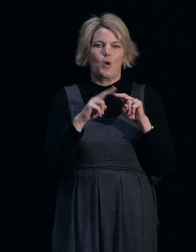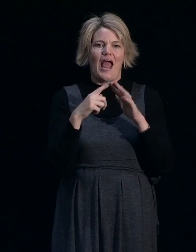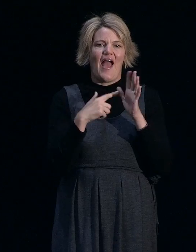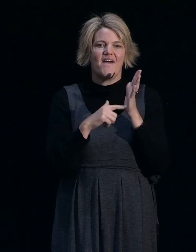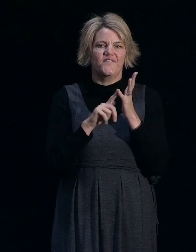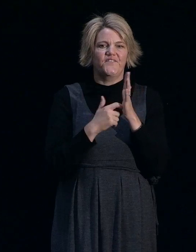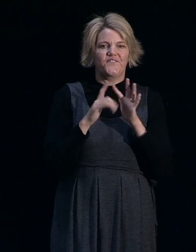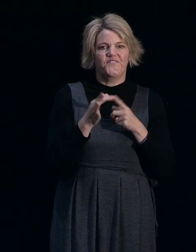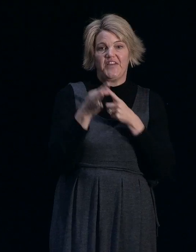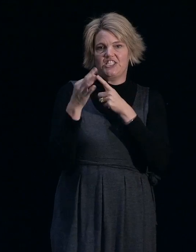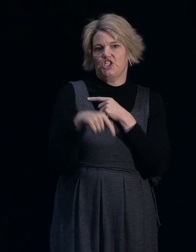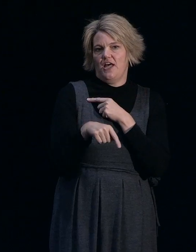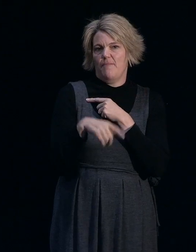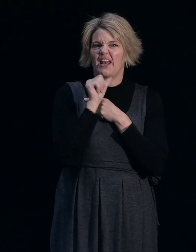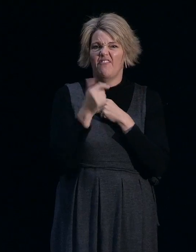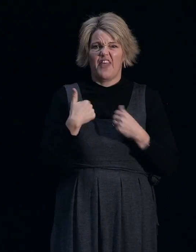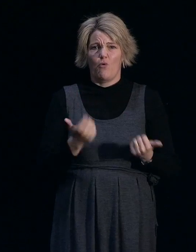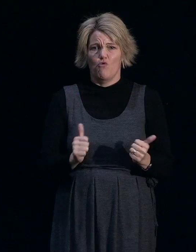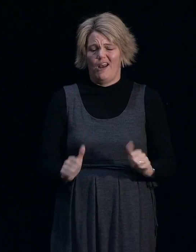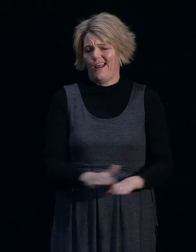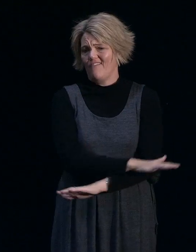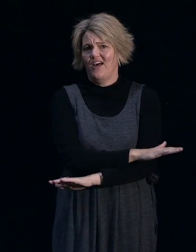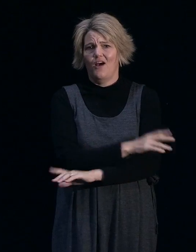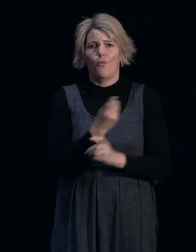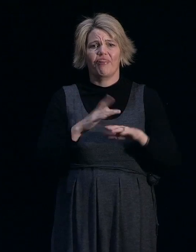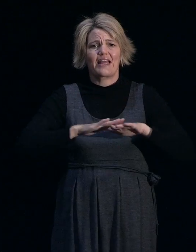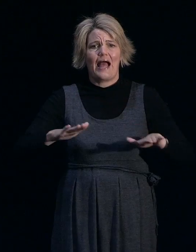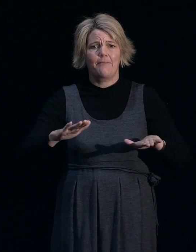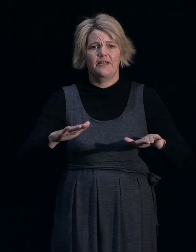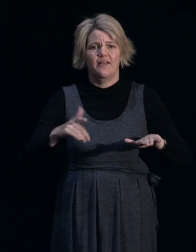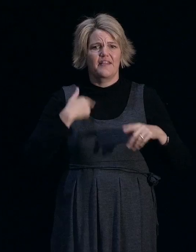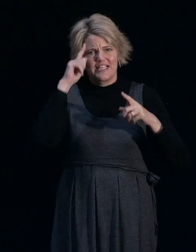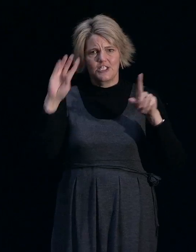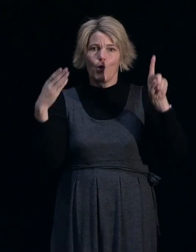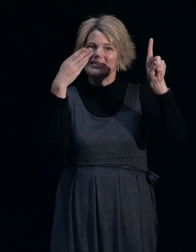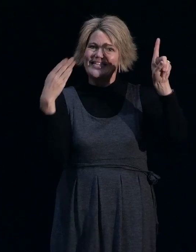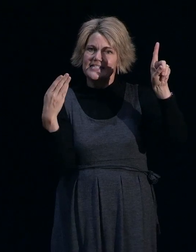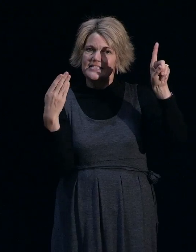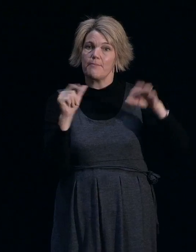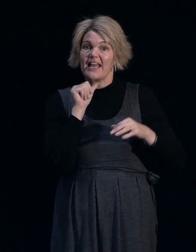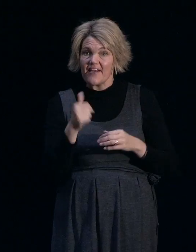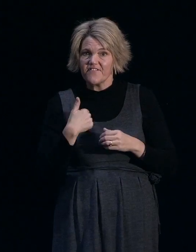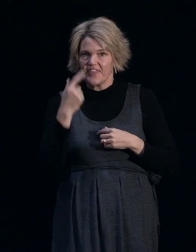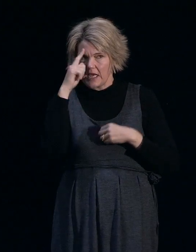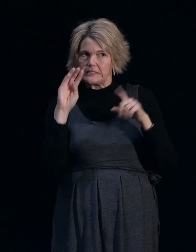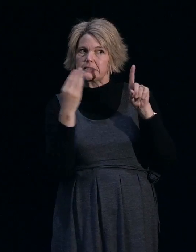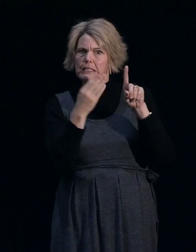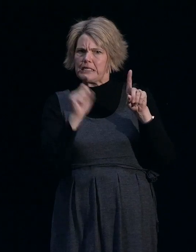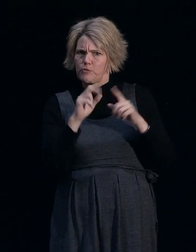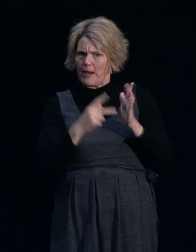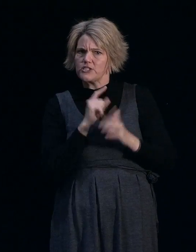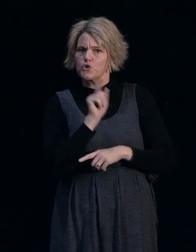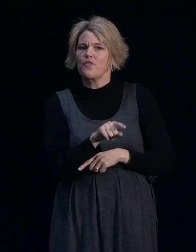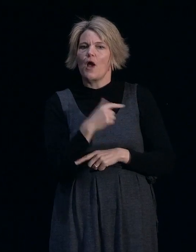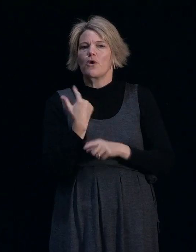So if they were just carpeted over, then we wouldn't see the intent, but if the intent was there, then we would have a discussion around that. All right.